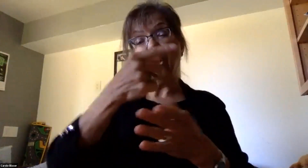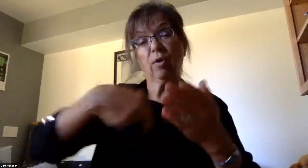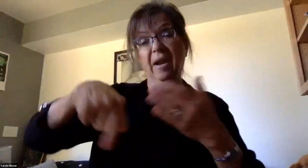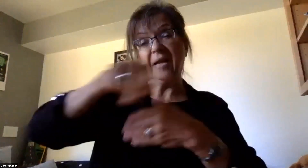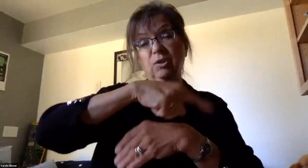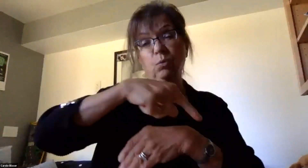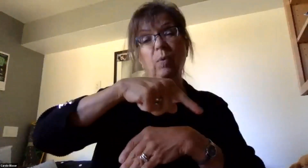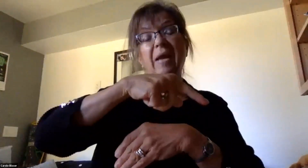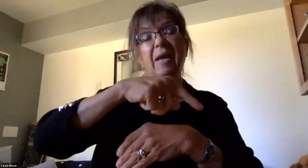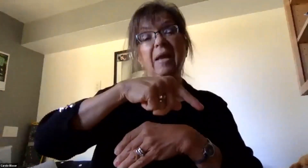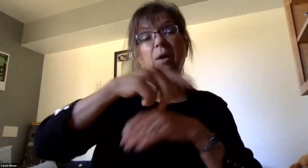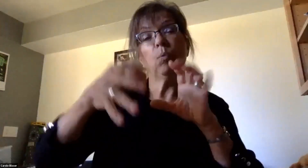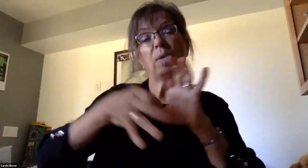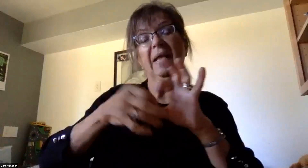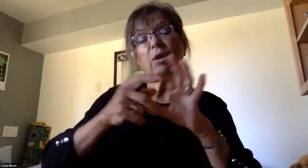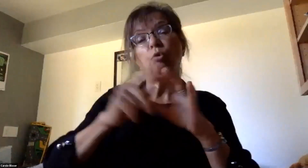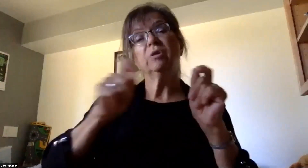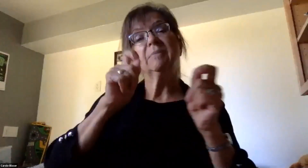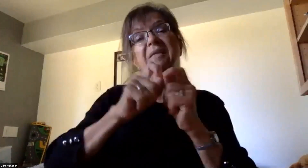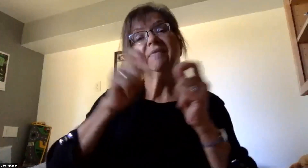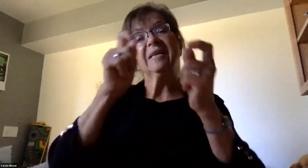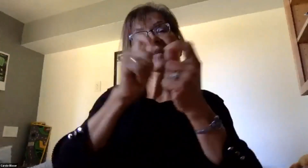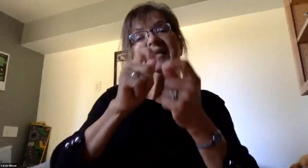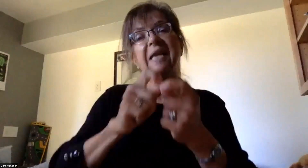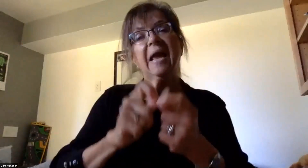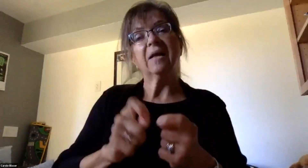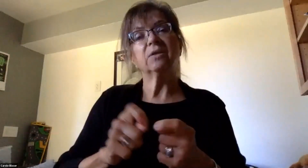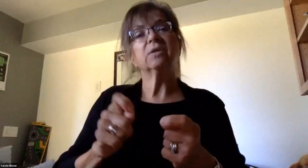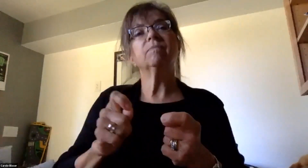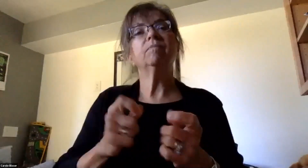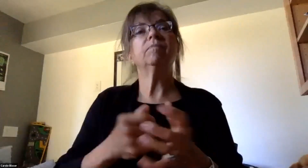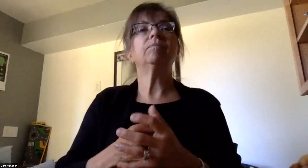specific details for students that have selected WOMOCO.